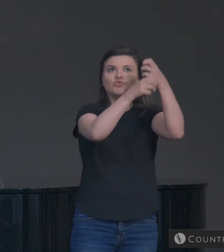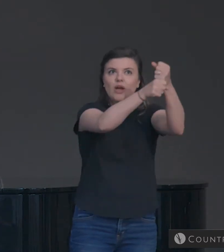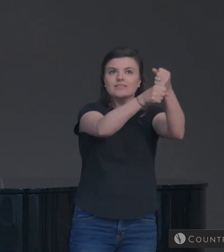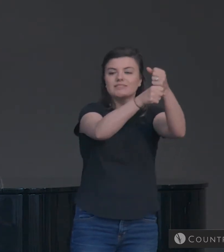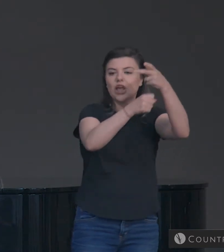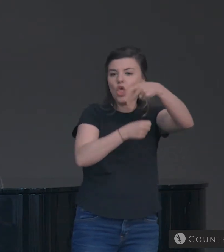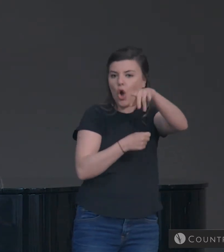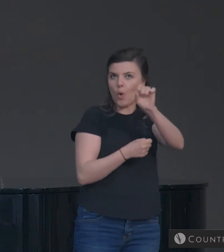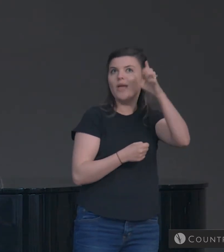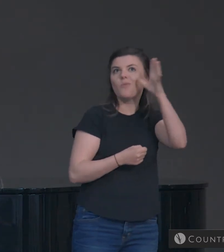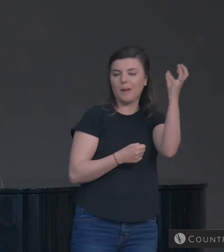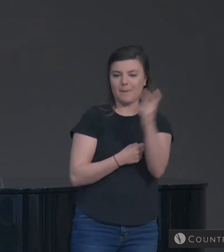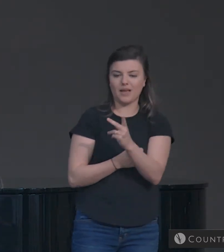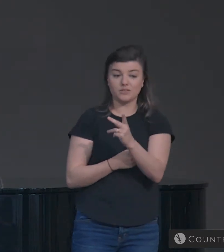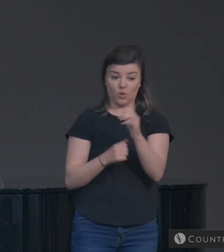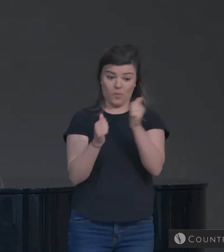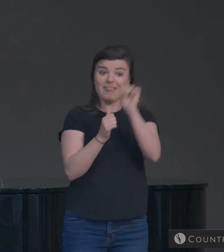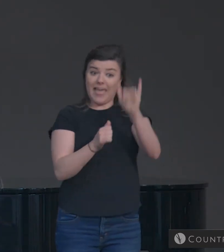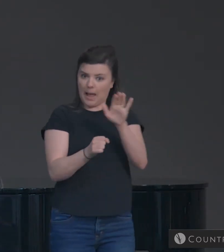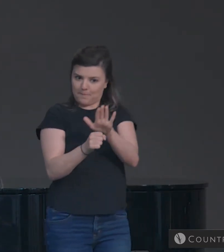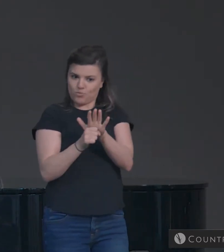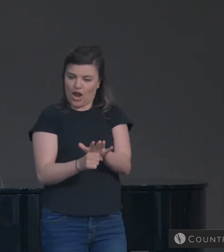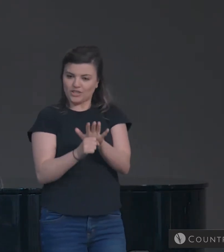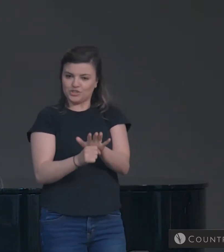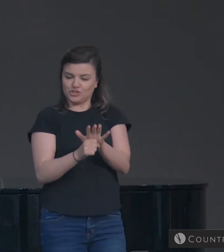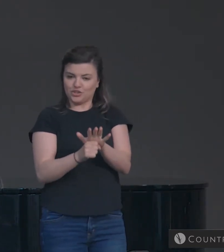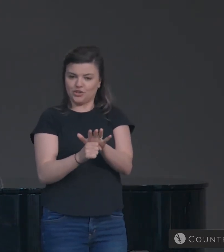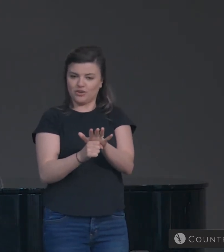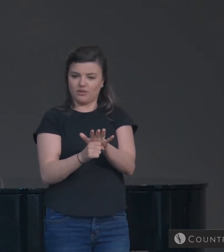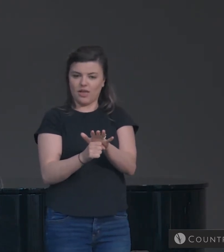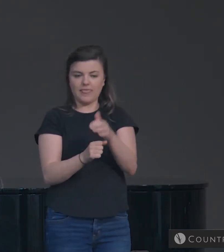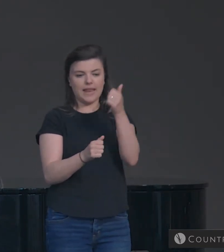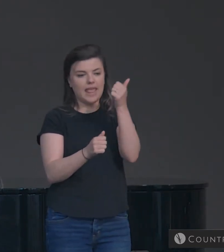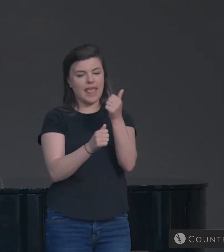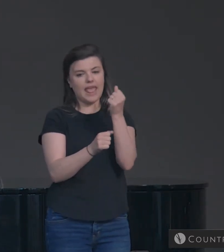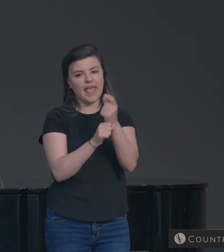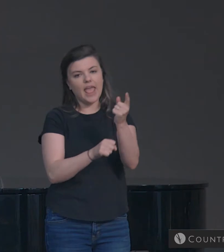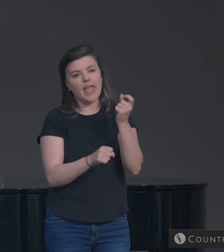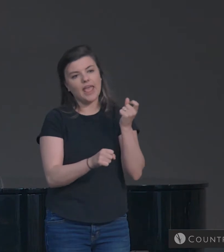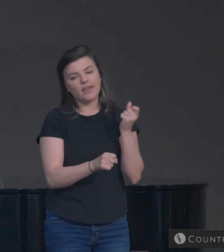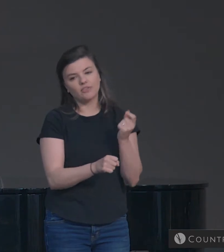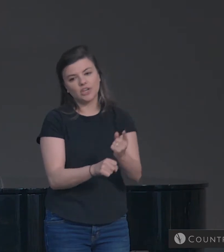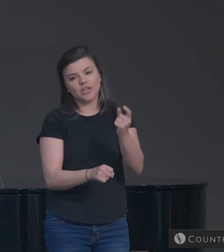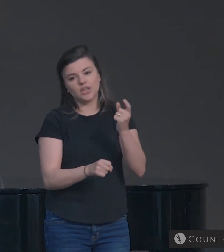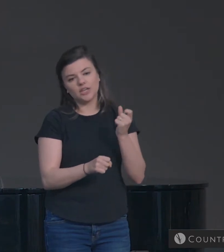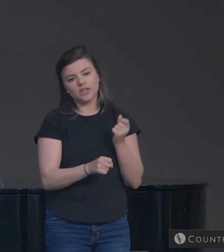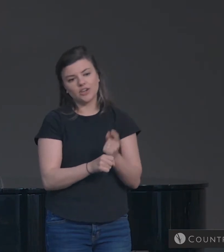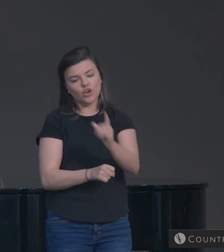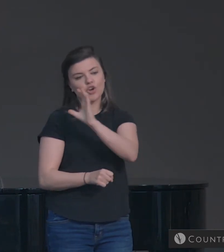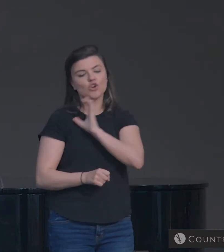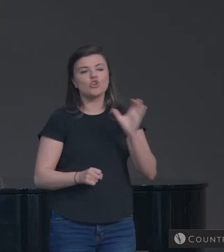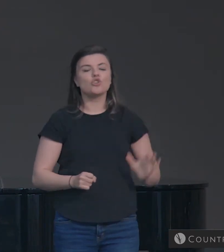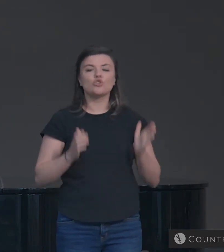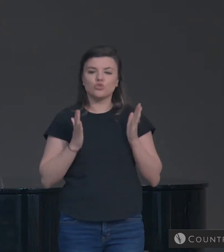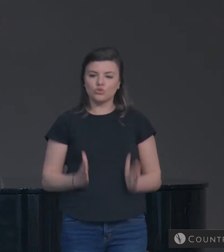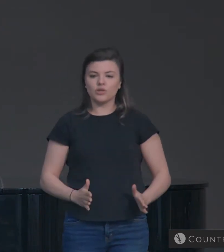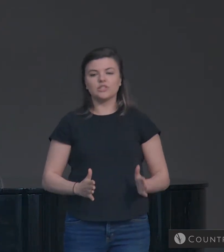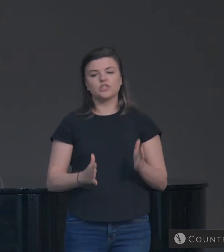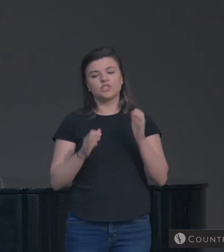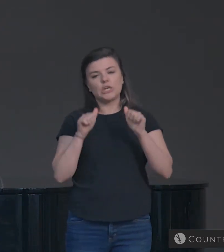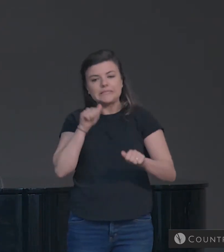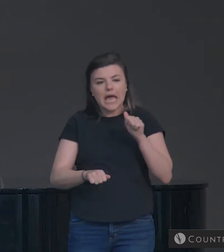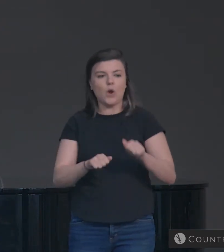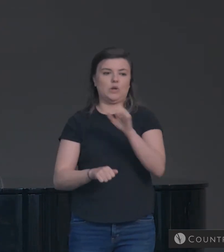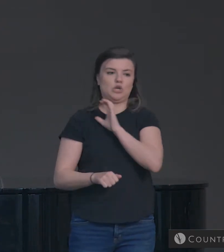With that pressure and with the passing years, Christians everywhere are left doubting the imminent return of Christ.